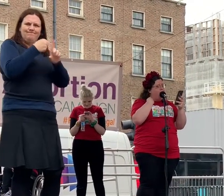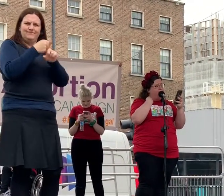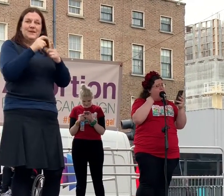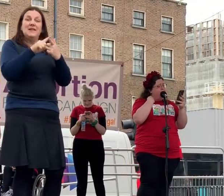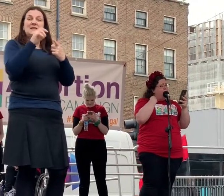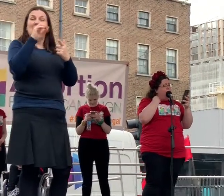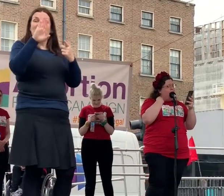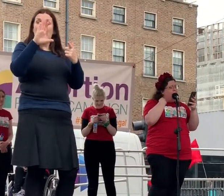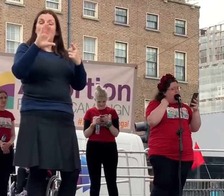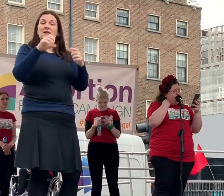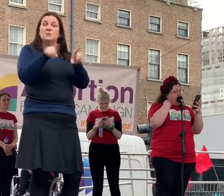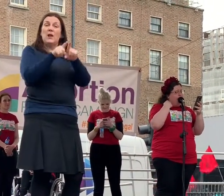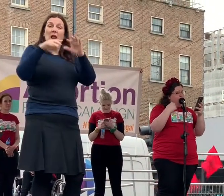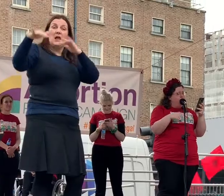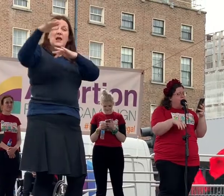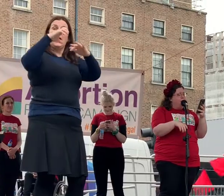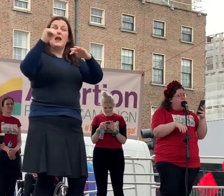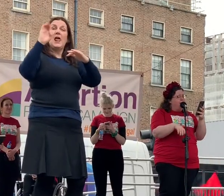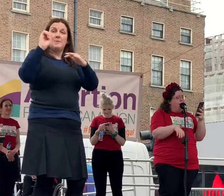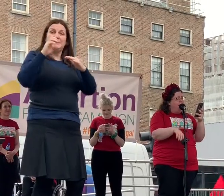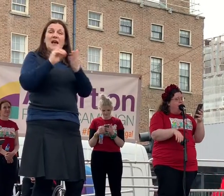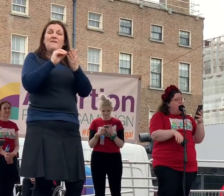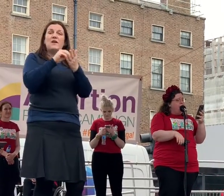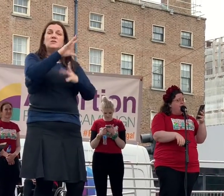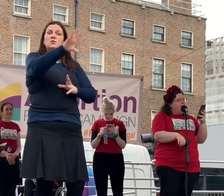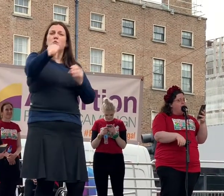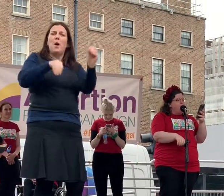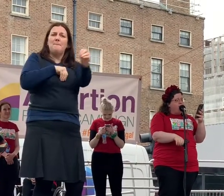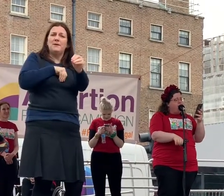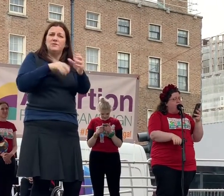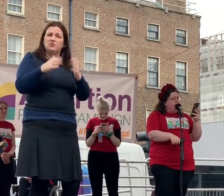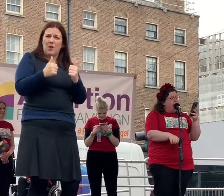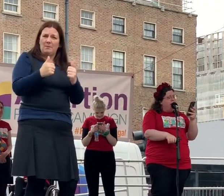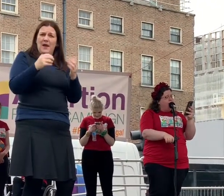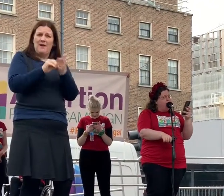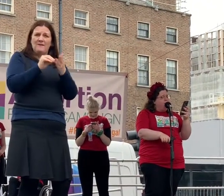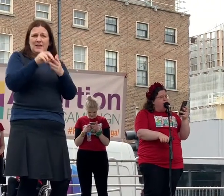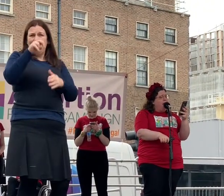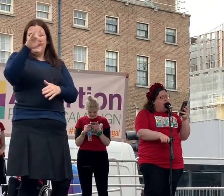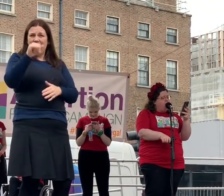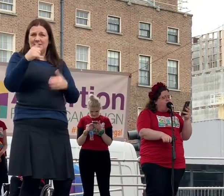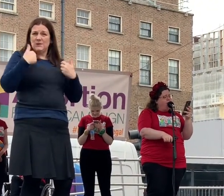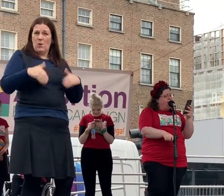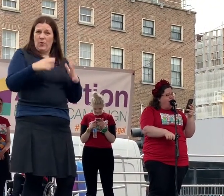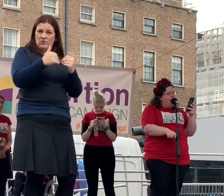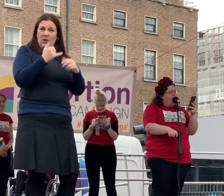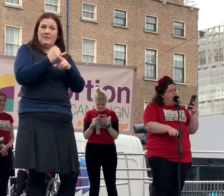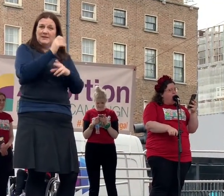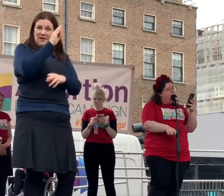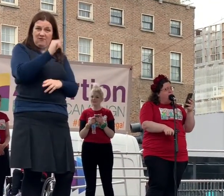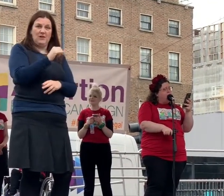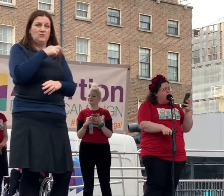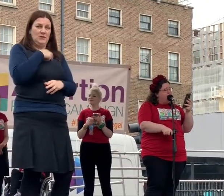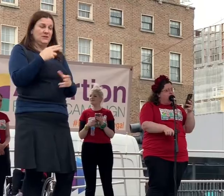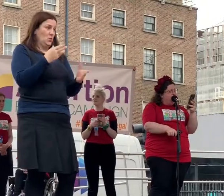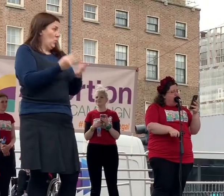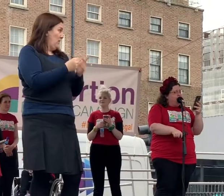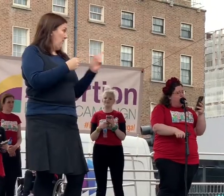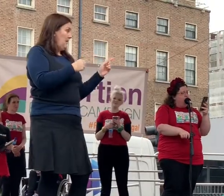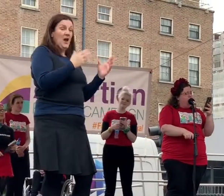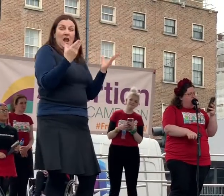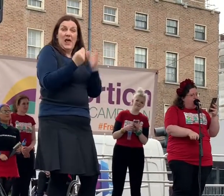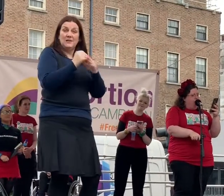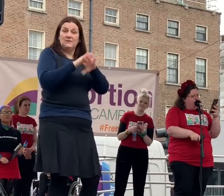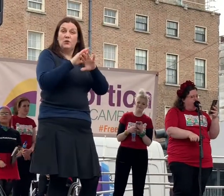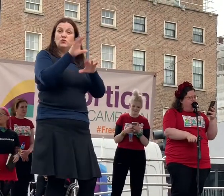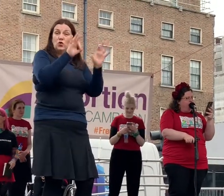swap shop called Nellie's Clothing Shop in Dairy. She's an abortion rights activist with Alliance for Choice Dairy because she believes that